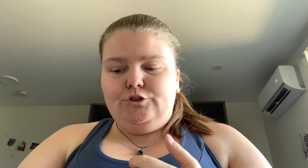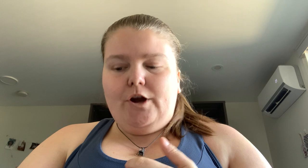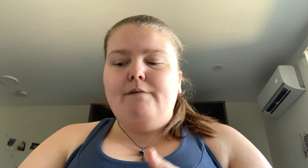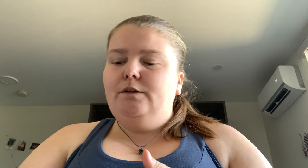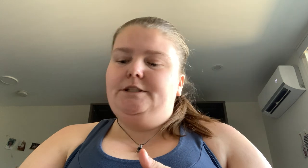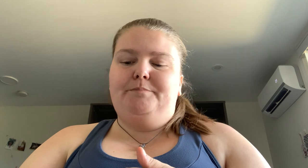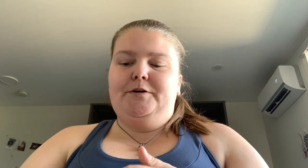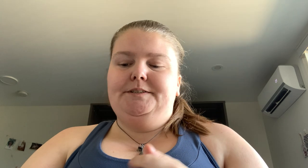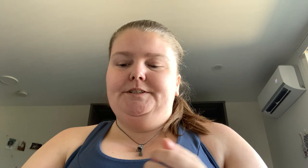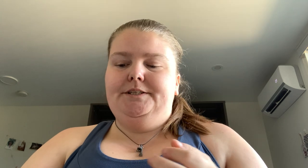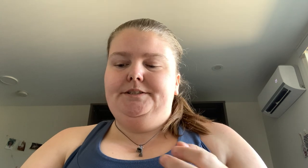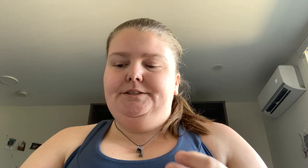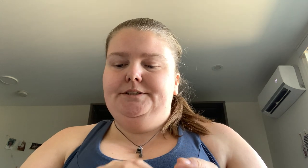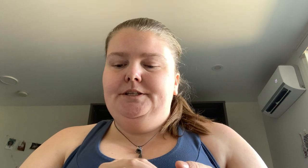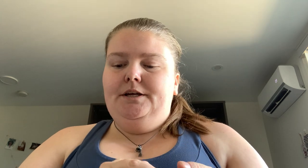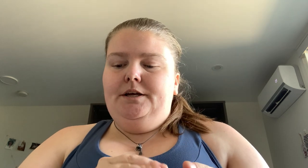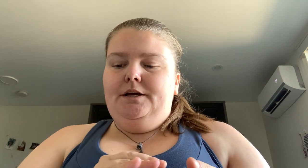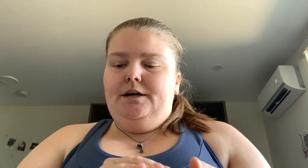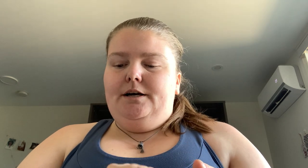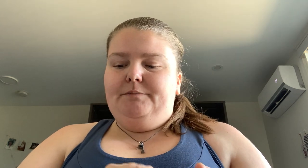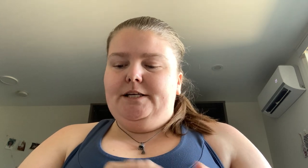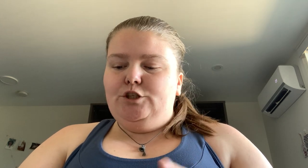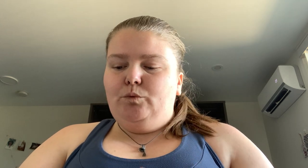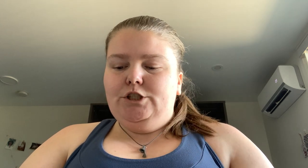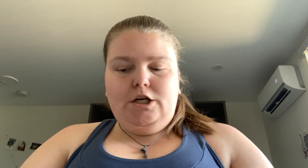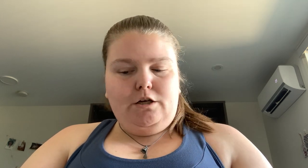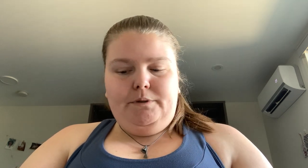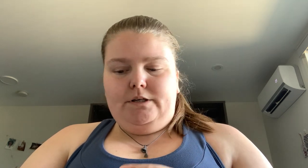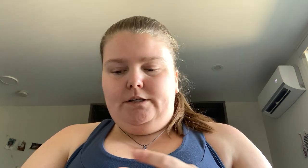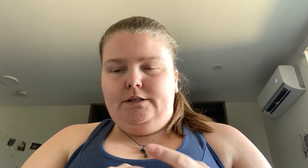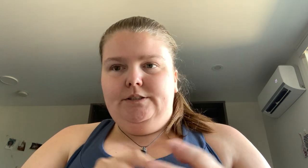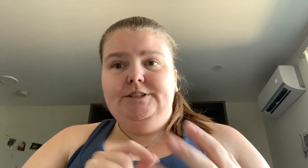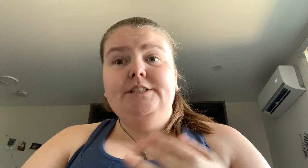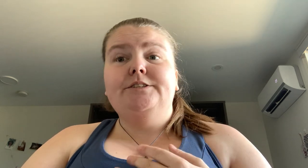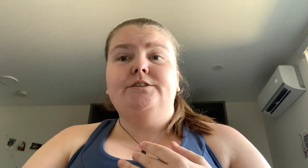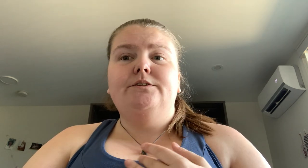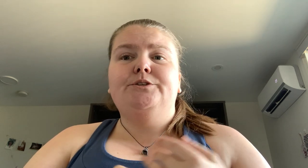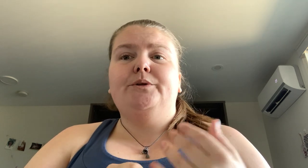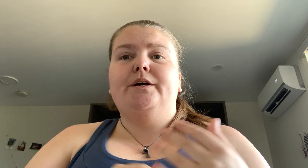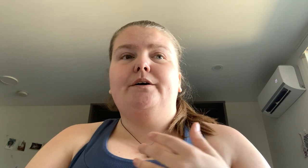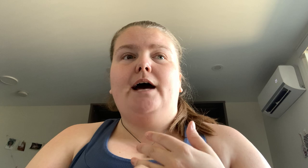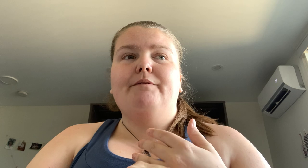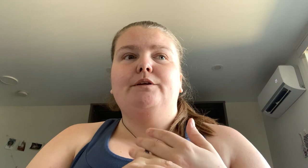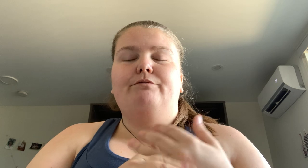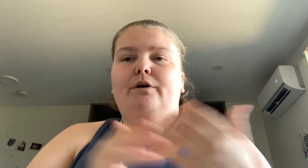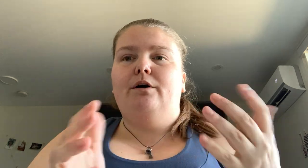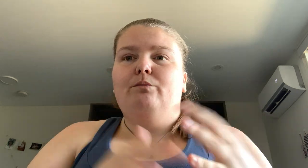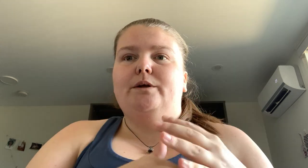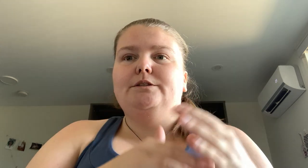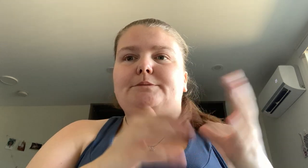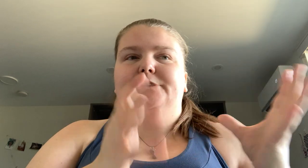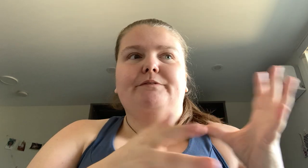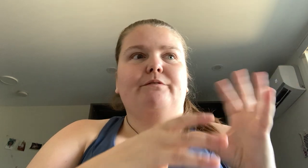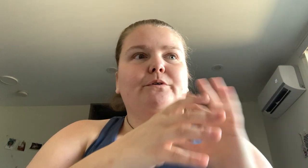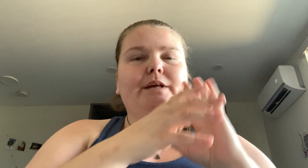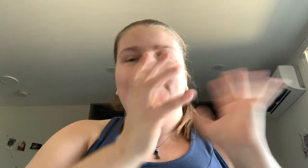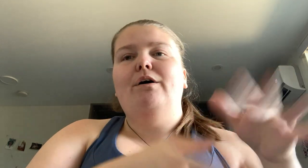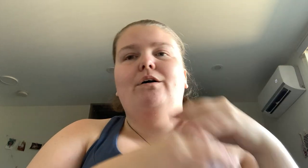travel experiences um kitchen witch cookbook seasonal so like having the fall one specific for like fall